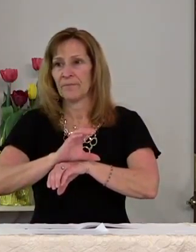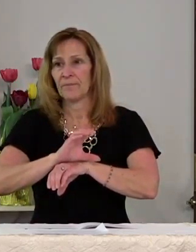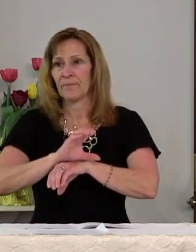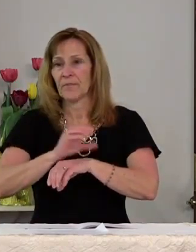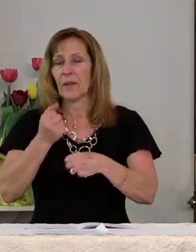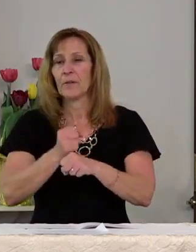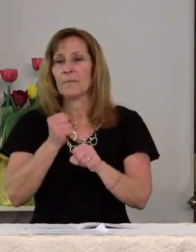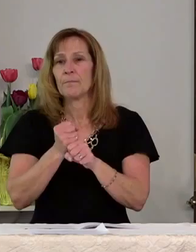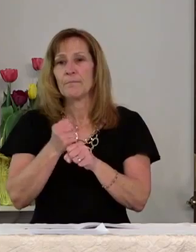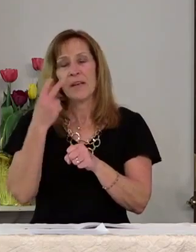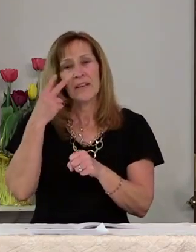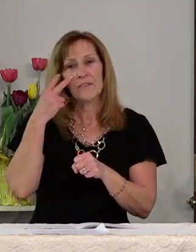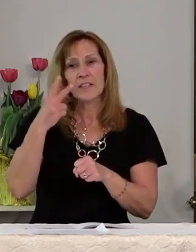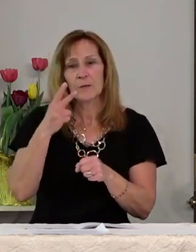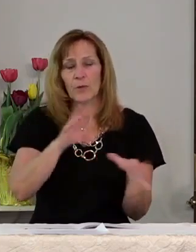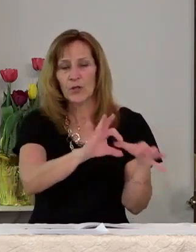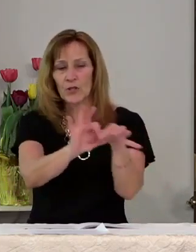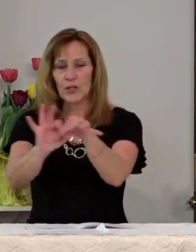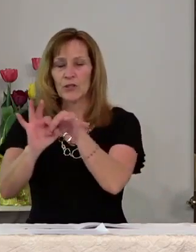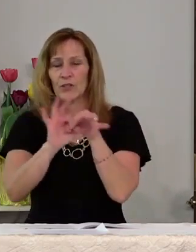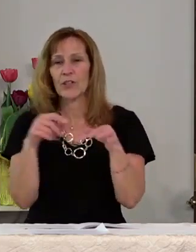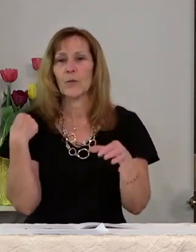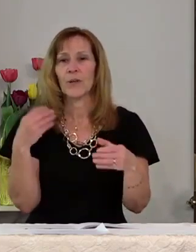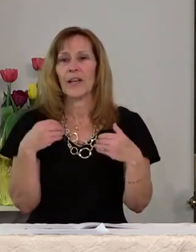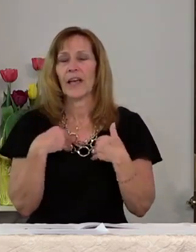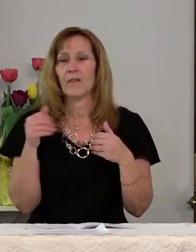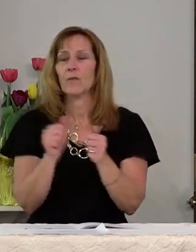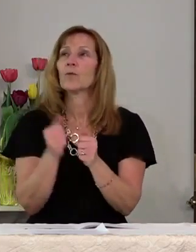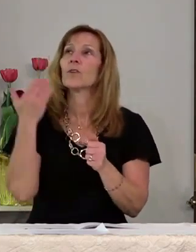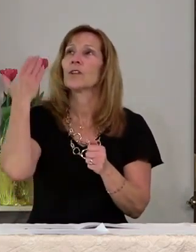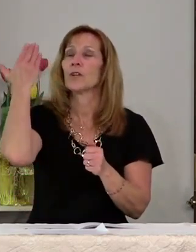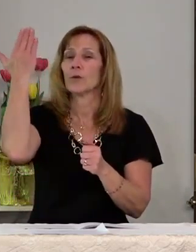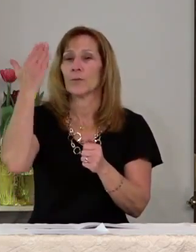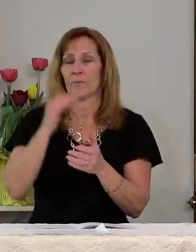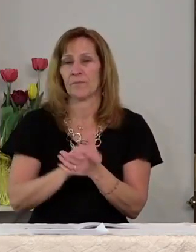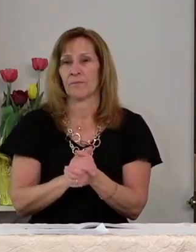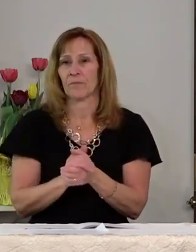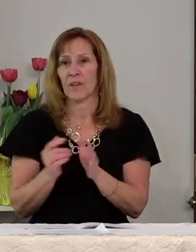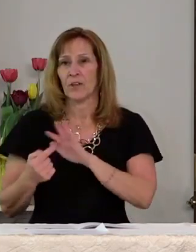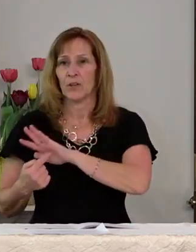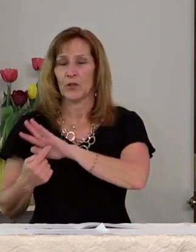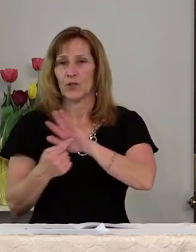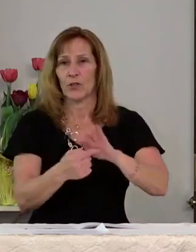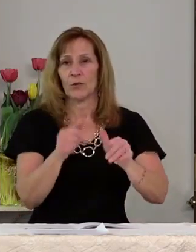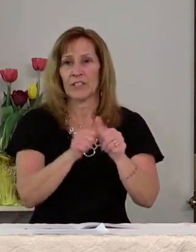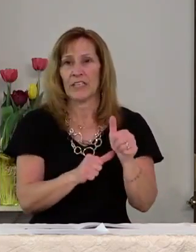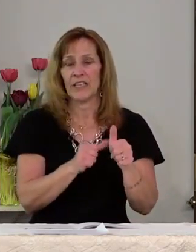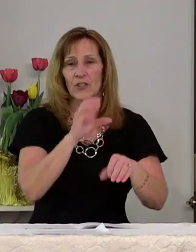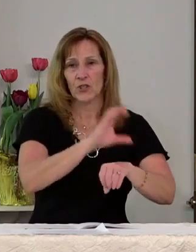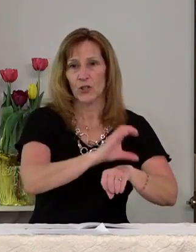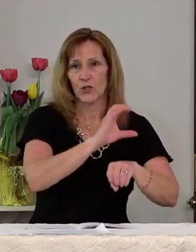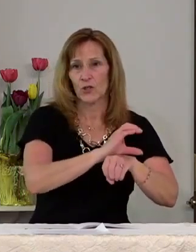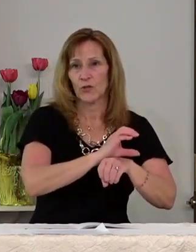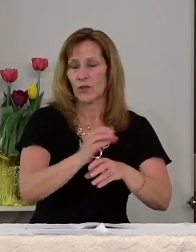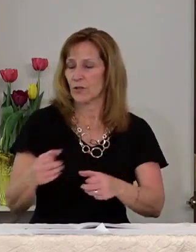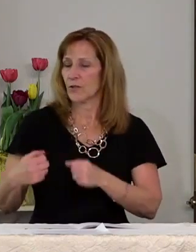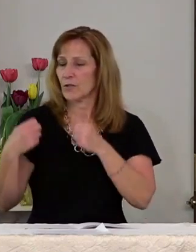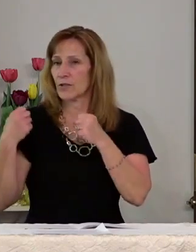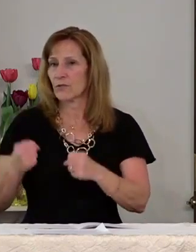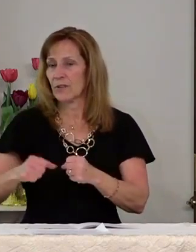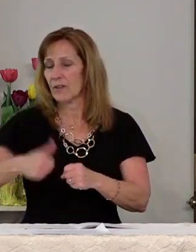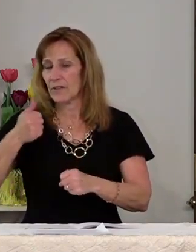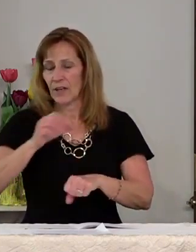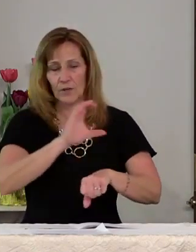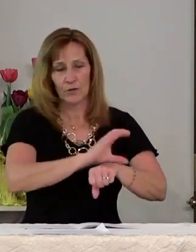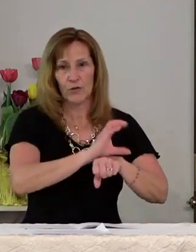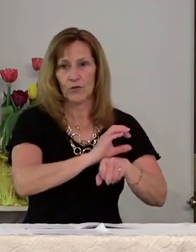make visible the unity we have in you show to each denomination the strengths of the